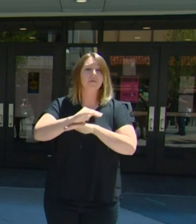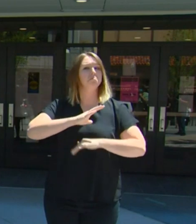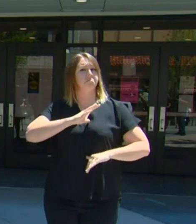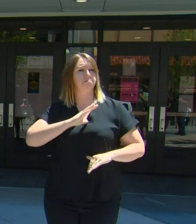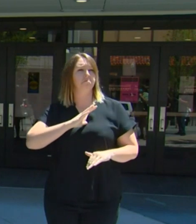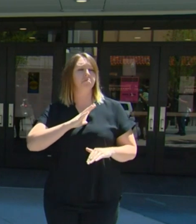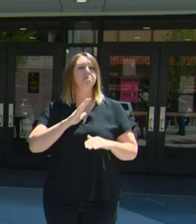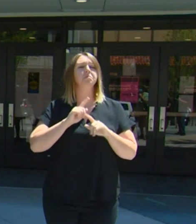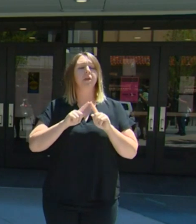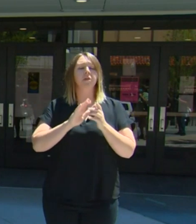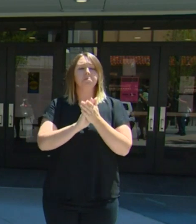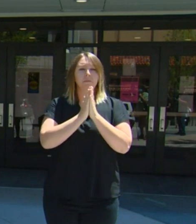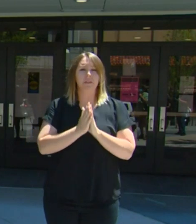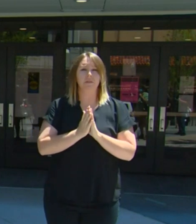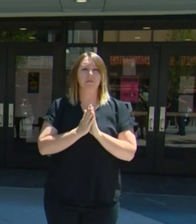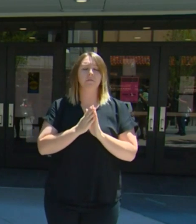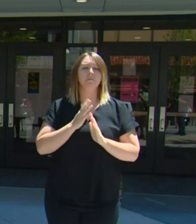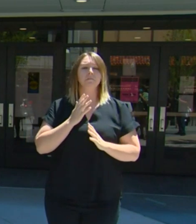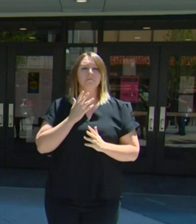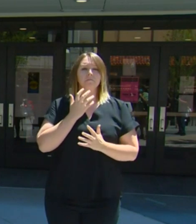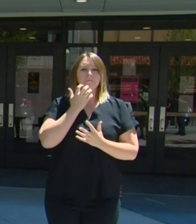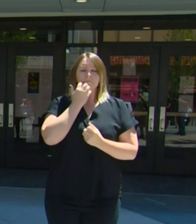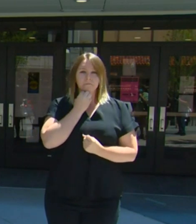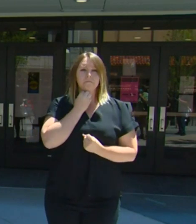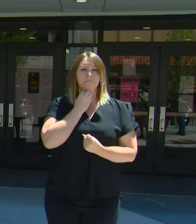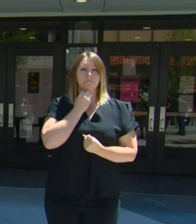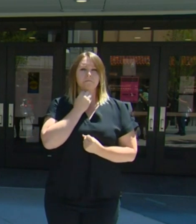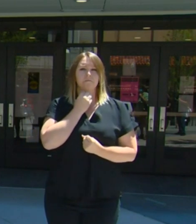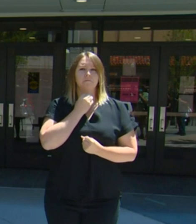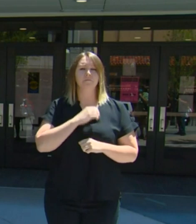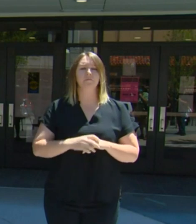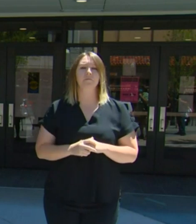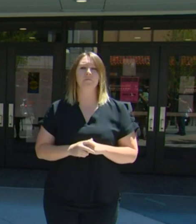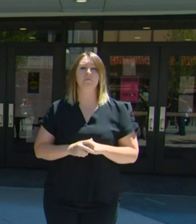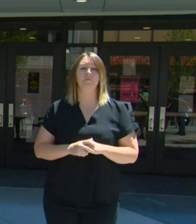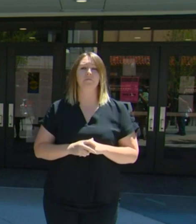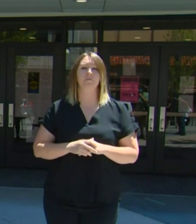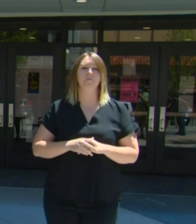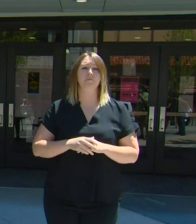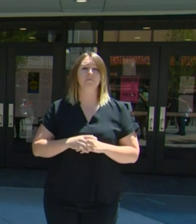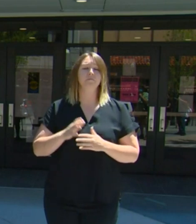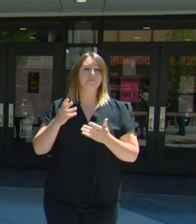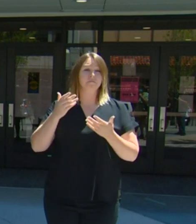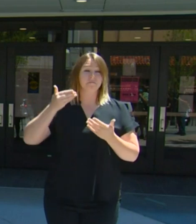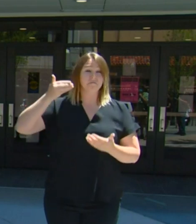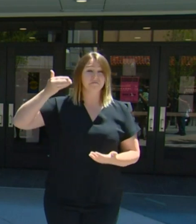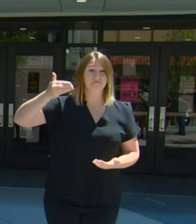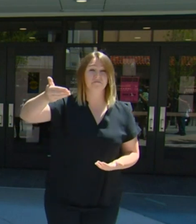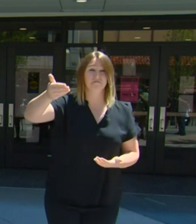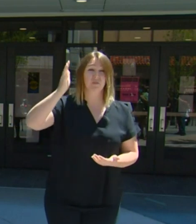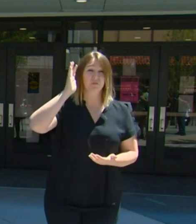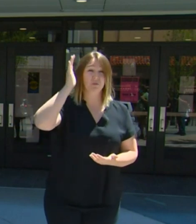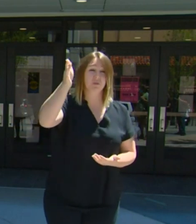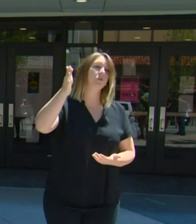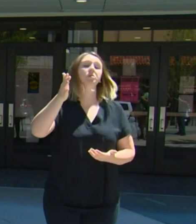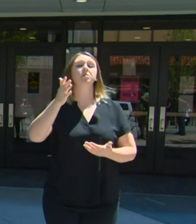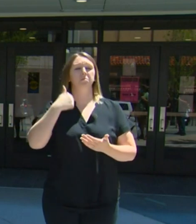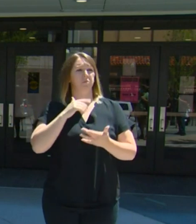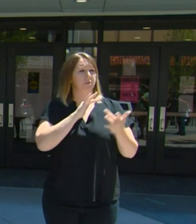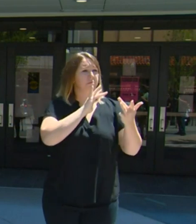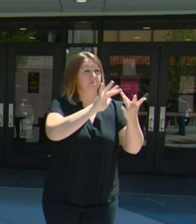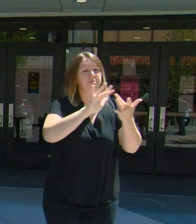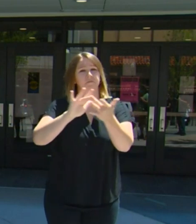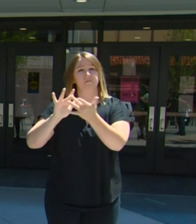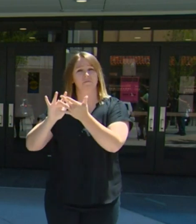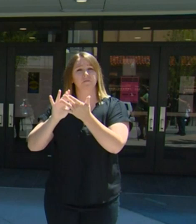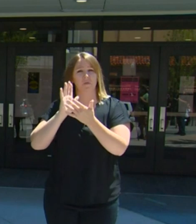In the days, weeks, months and years ahead, we will be reaching out to more and more people and building on the tradition